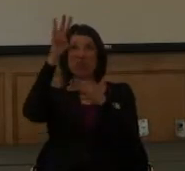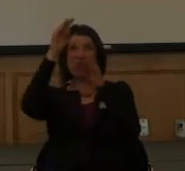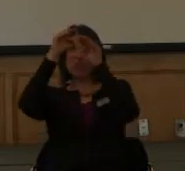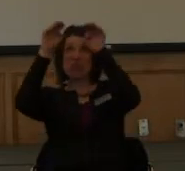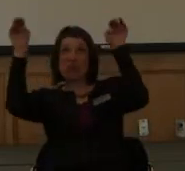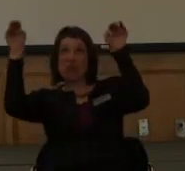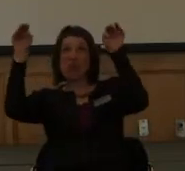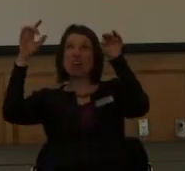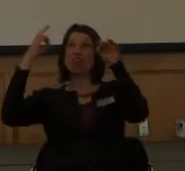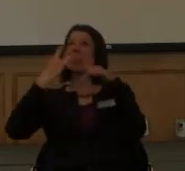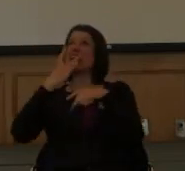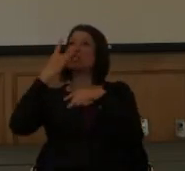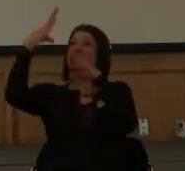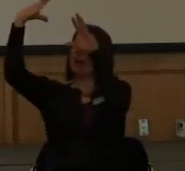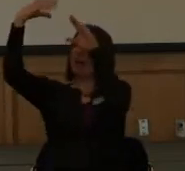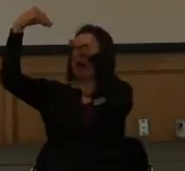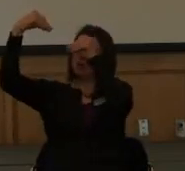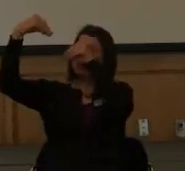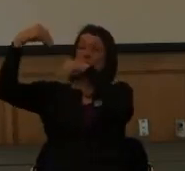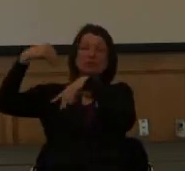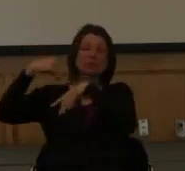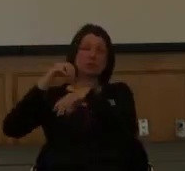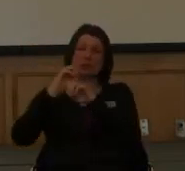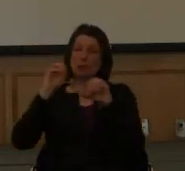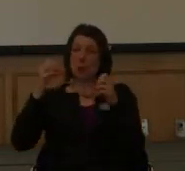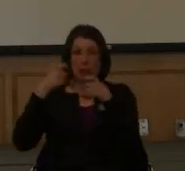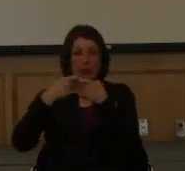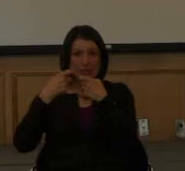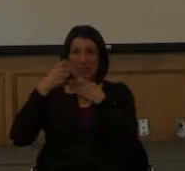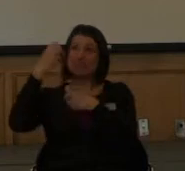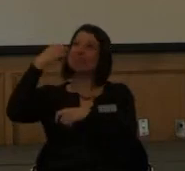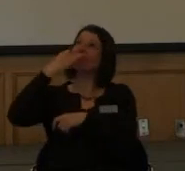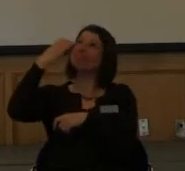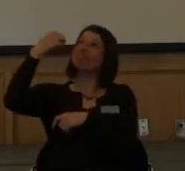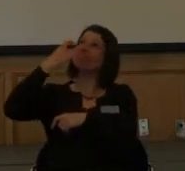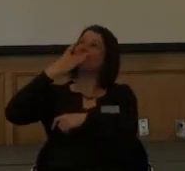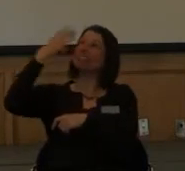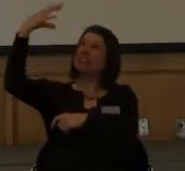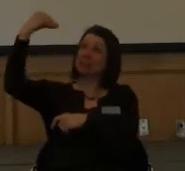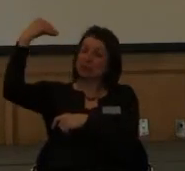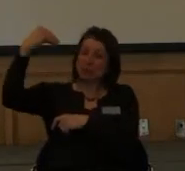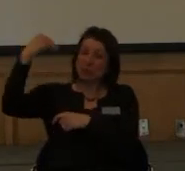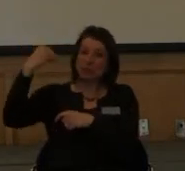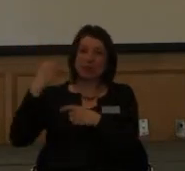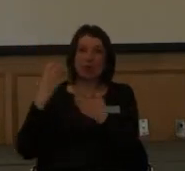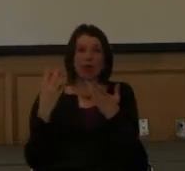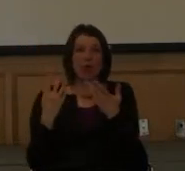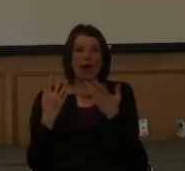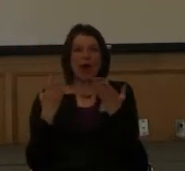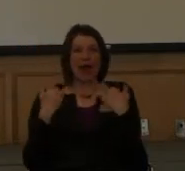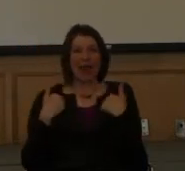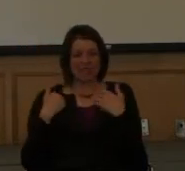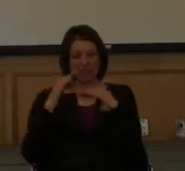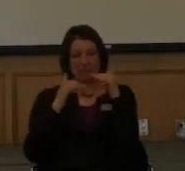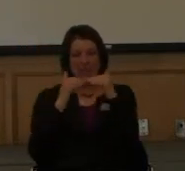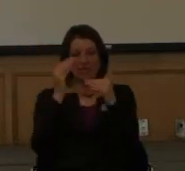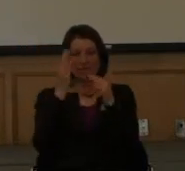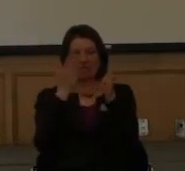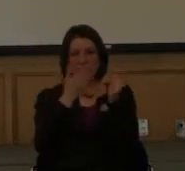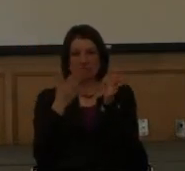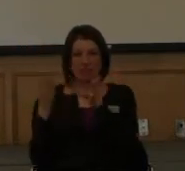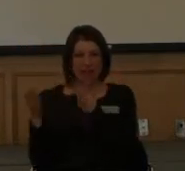electricity's out for whatever reason or maybe having a building plan. Like if there's a